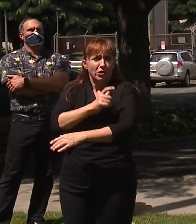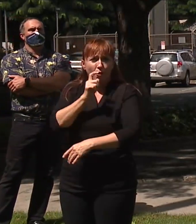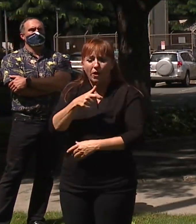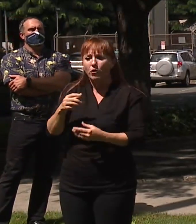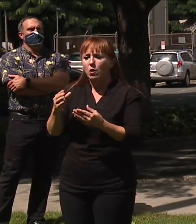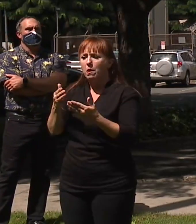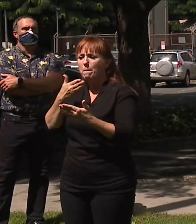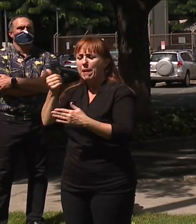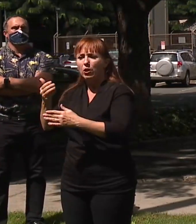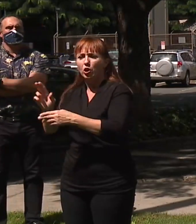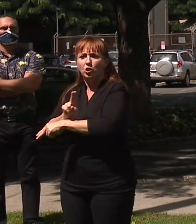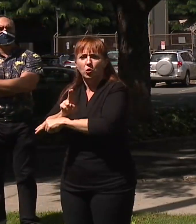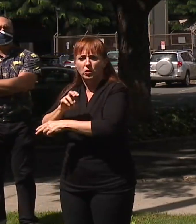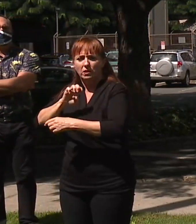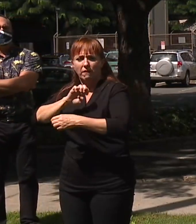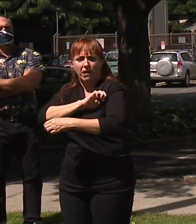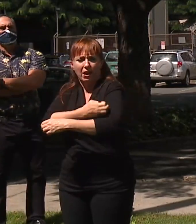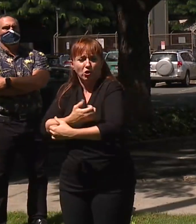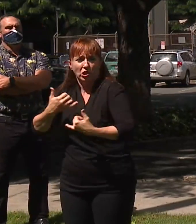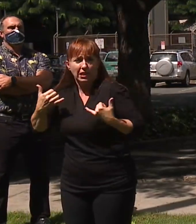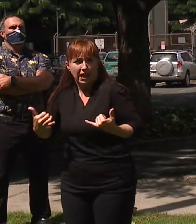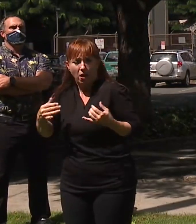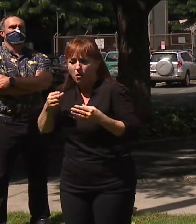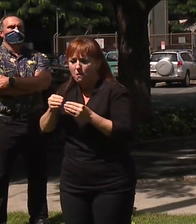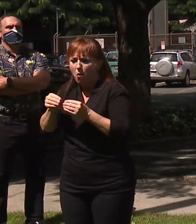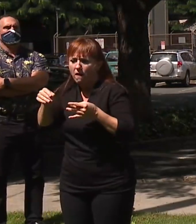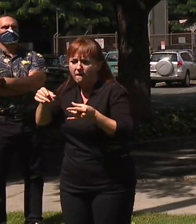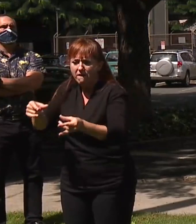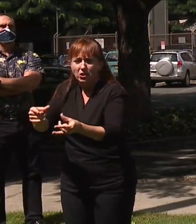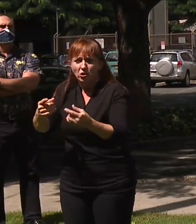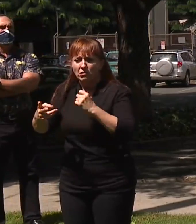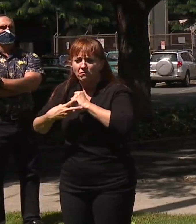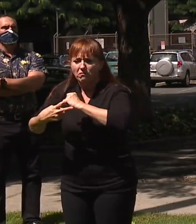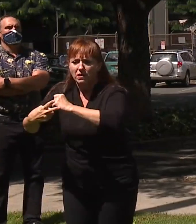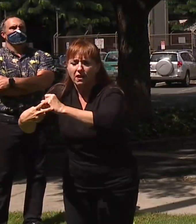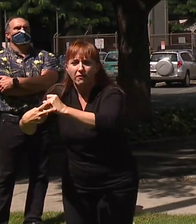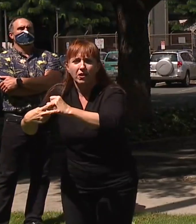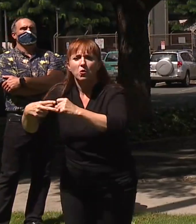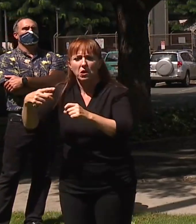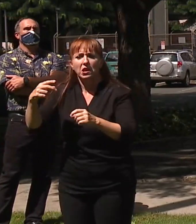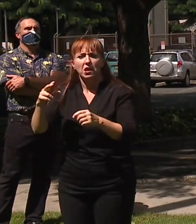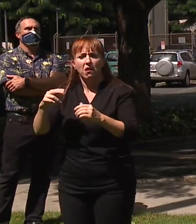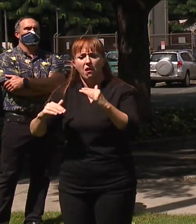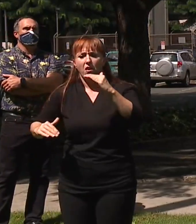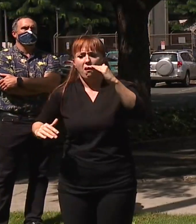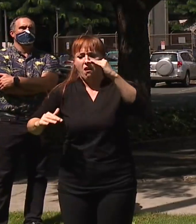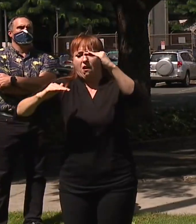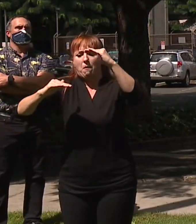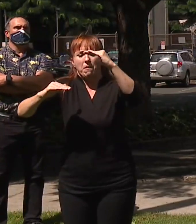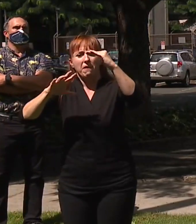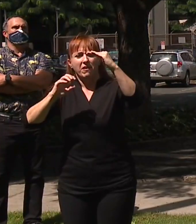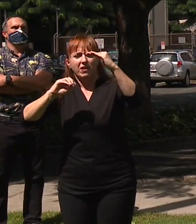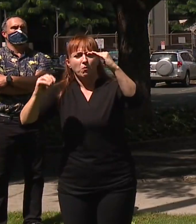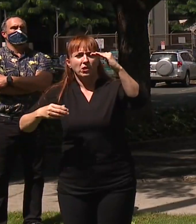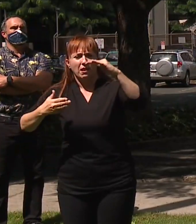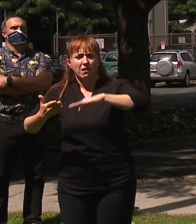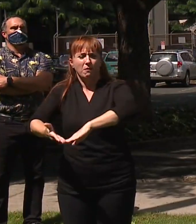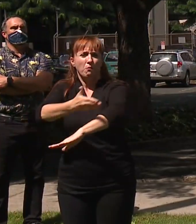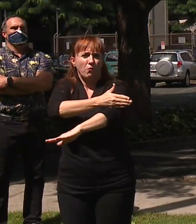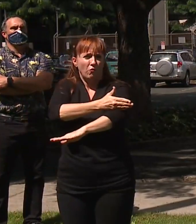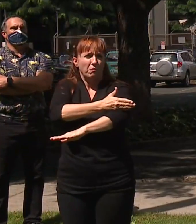efficient with our energy use, we can span that 50%. So, we expect something similar here in terms of,